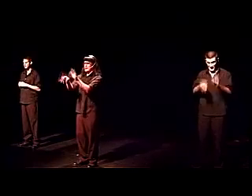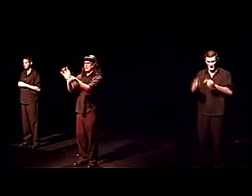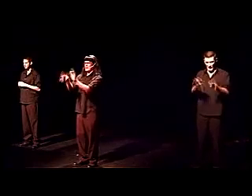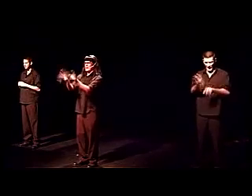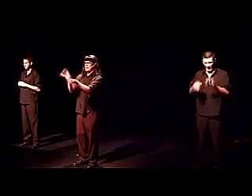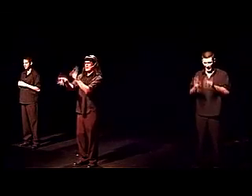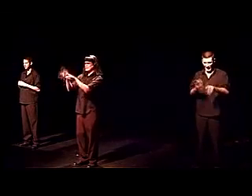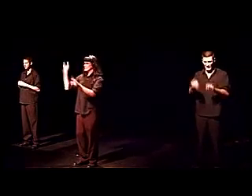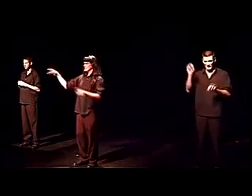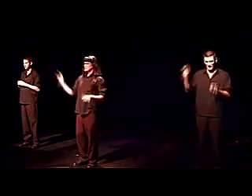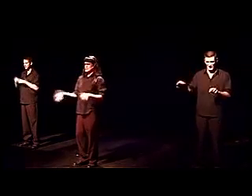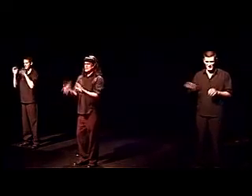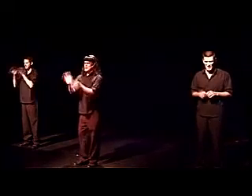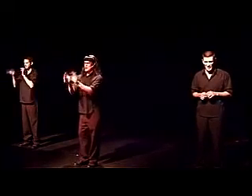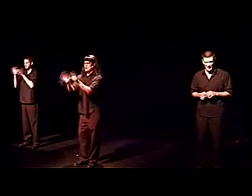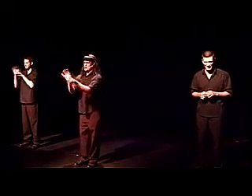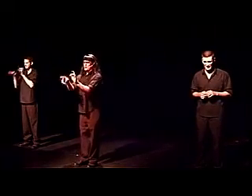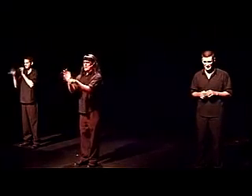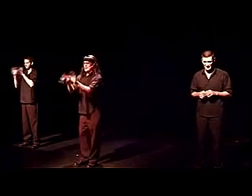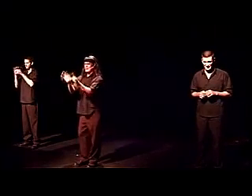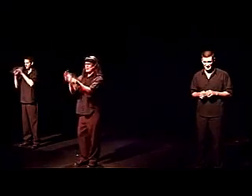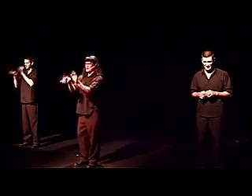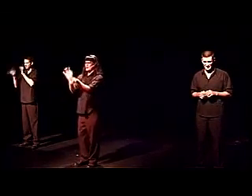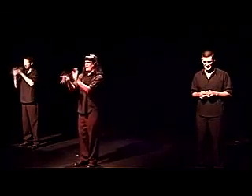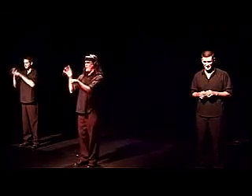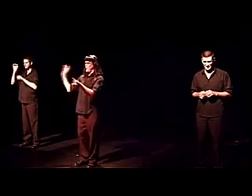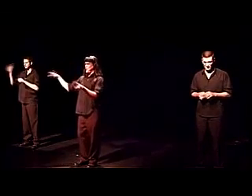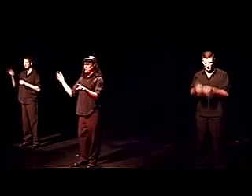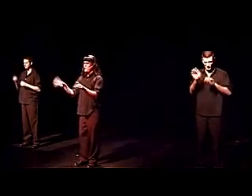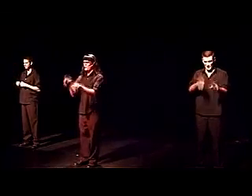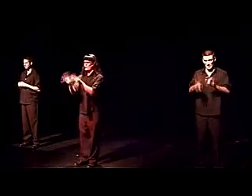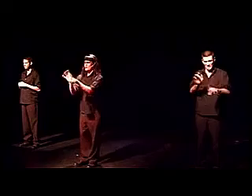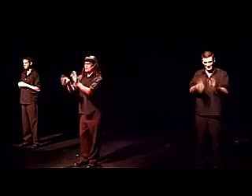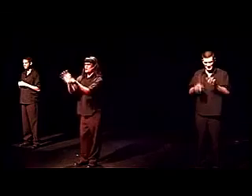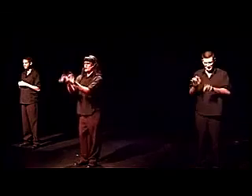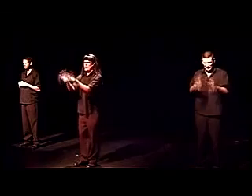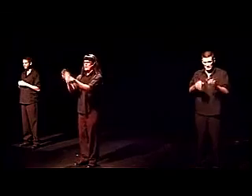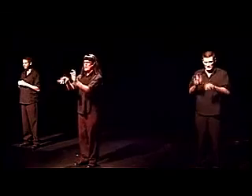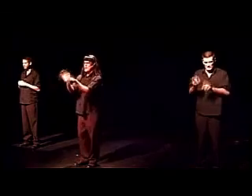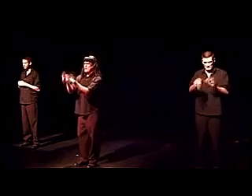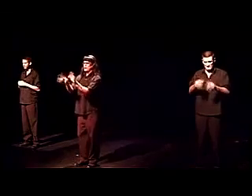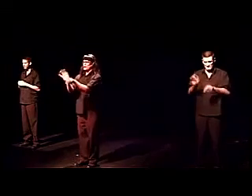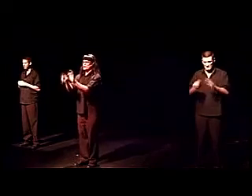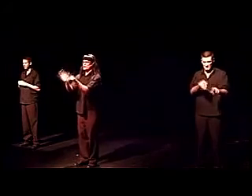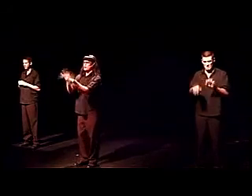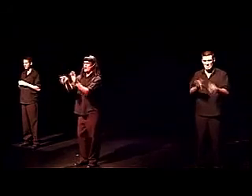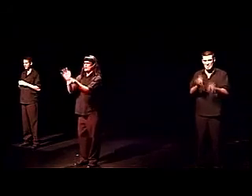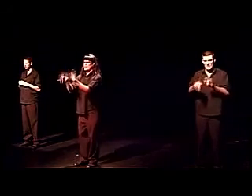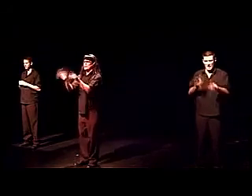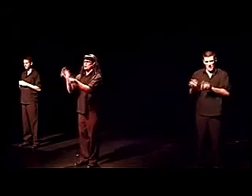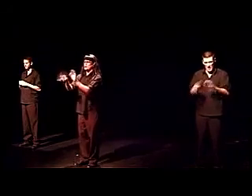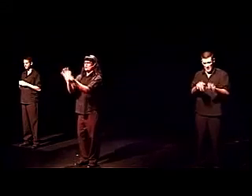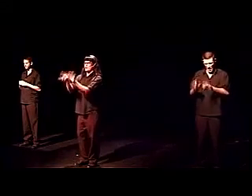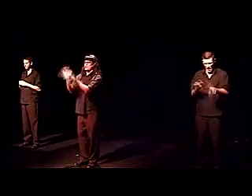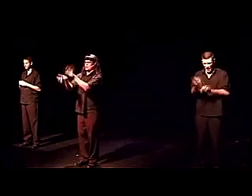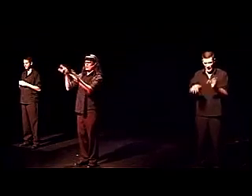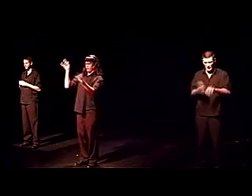Are you getting hard? You bet. Are you? Sure am. Blue steel bono. Cat couldn't scratch it.